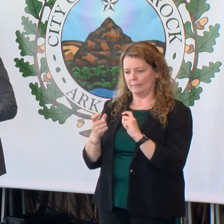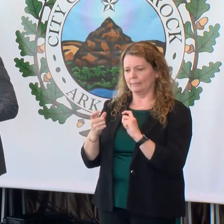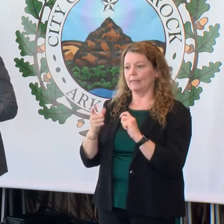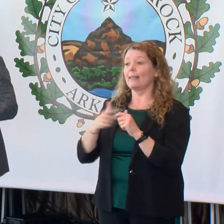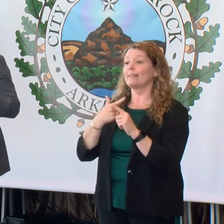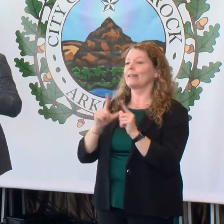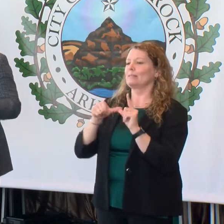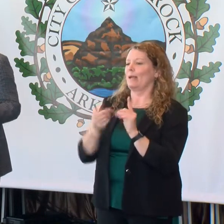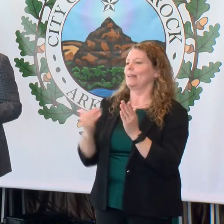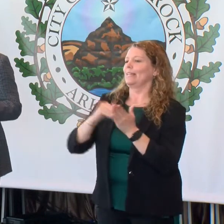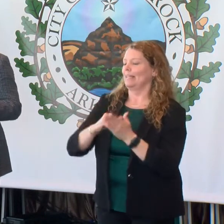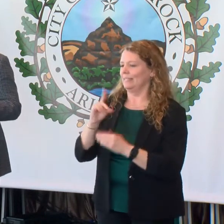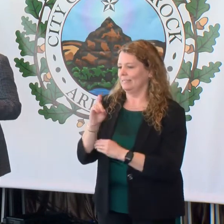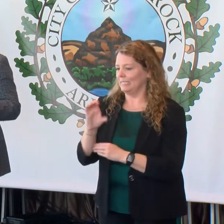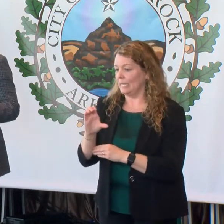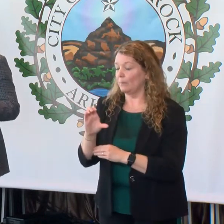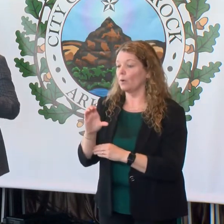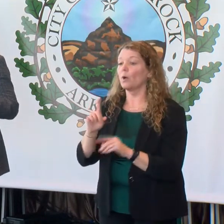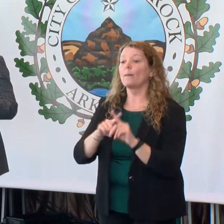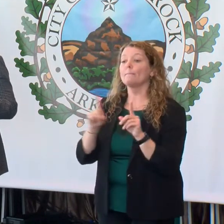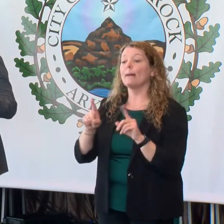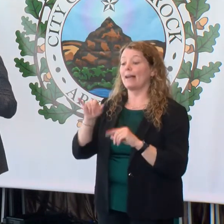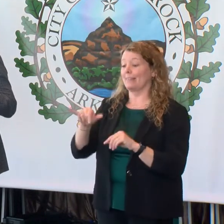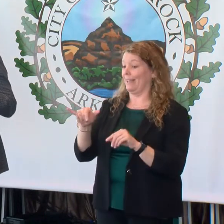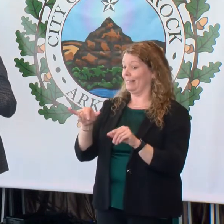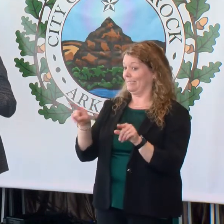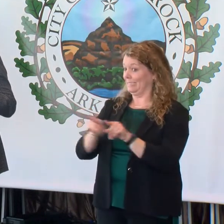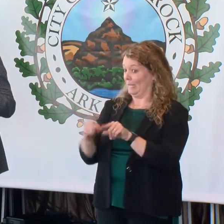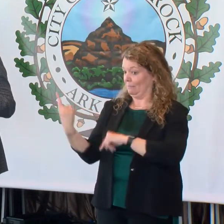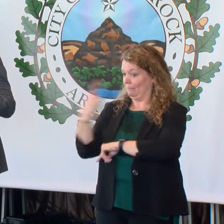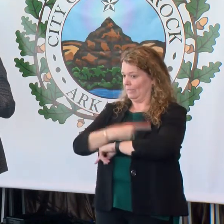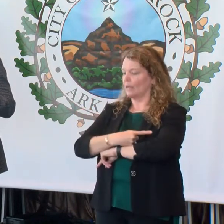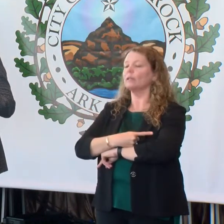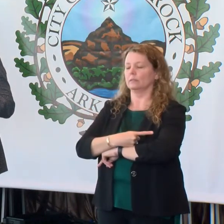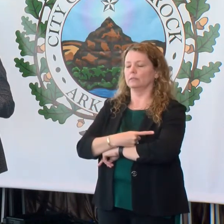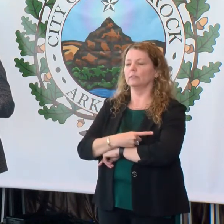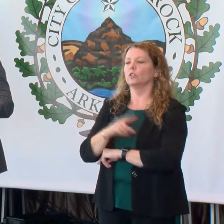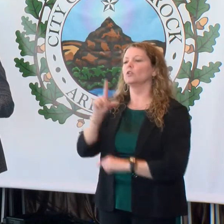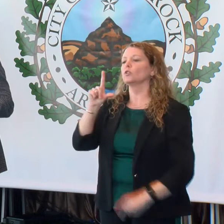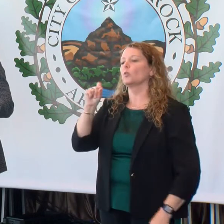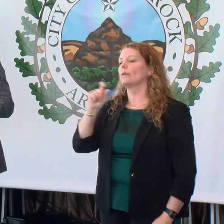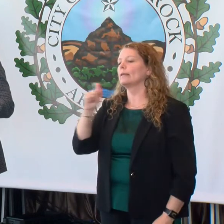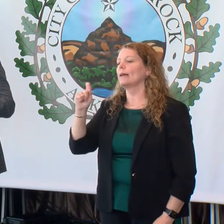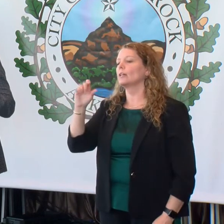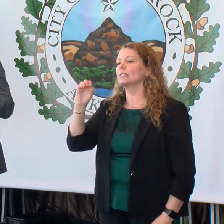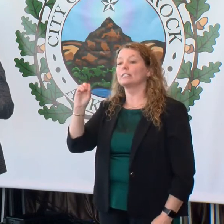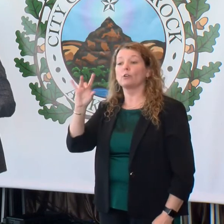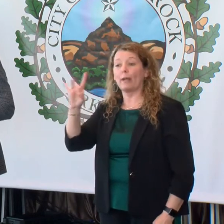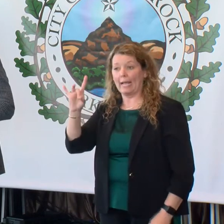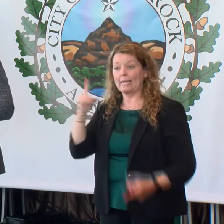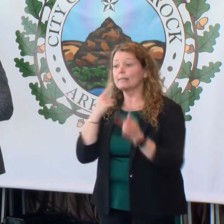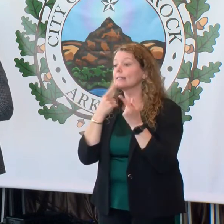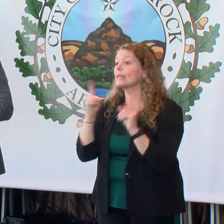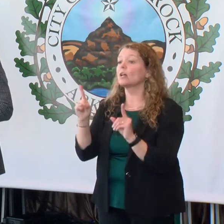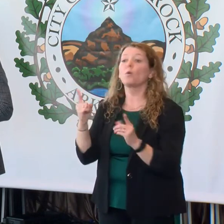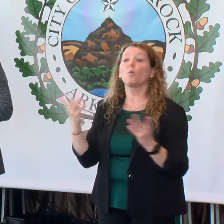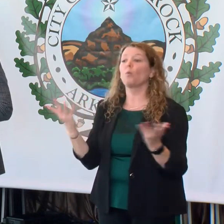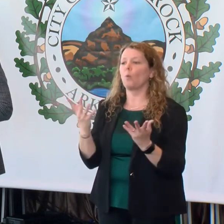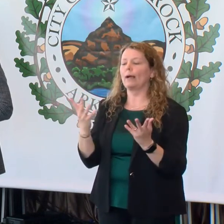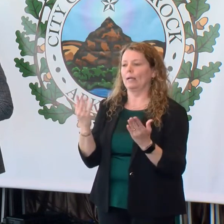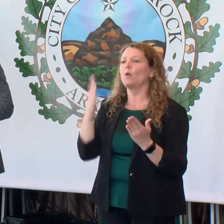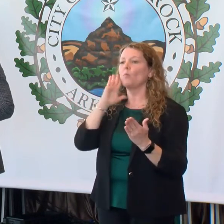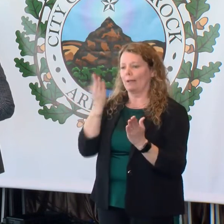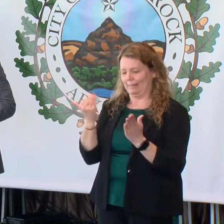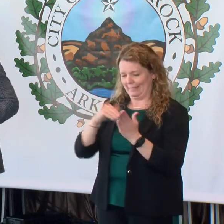of 2020. However, on that date, we issued 20-08, and that declaration will